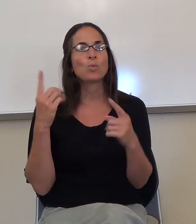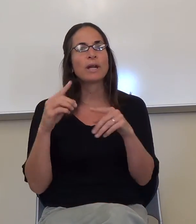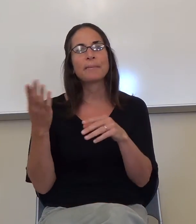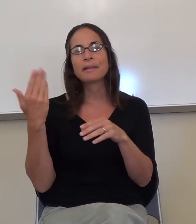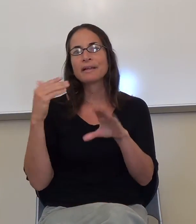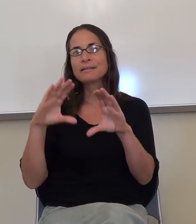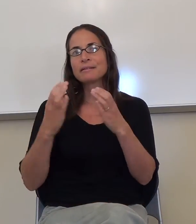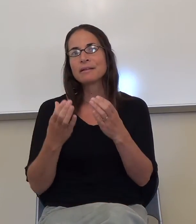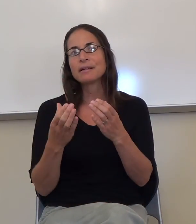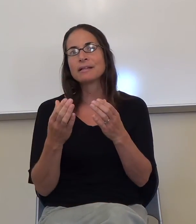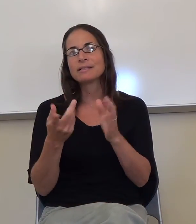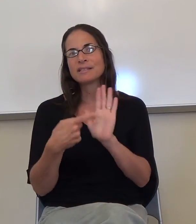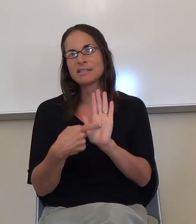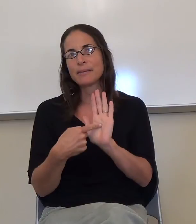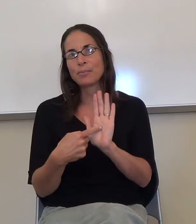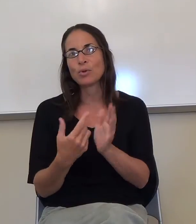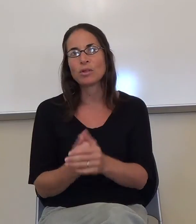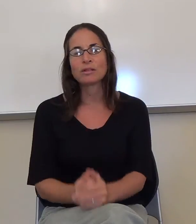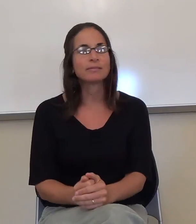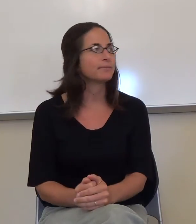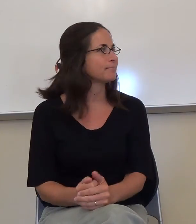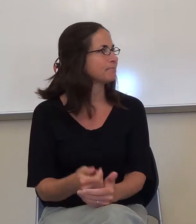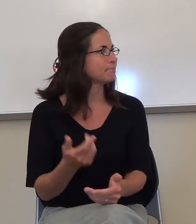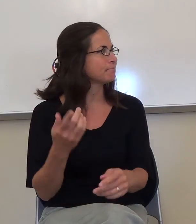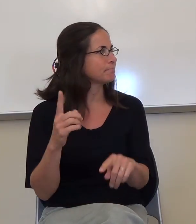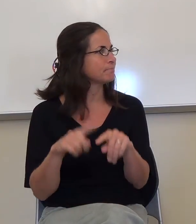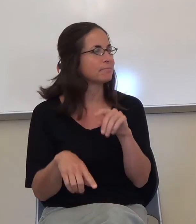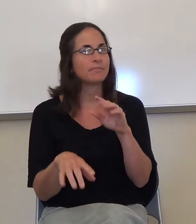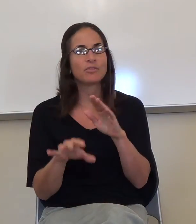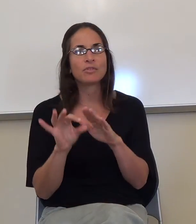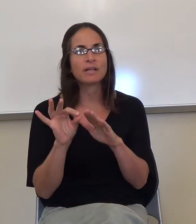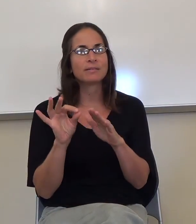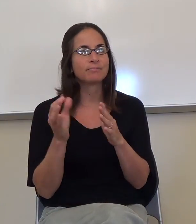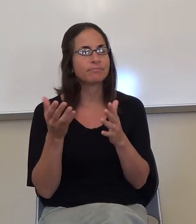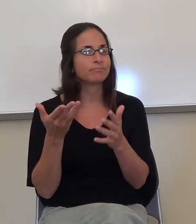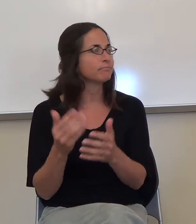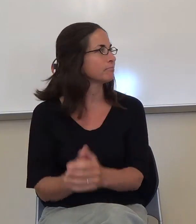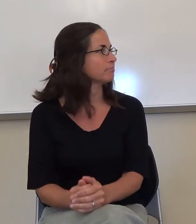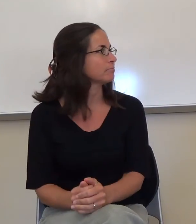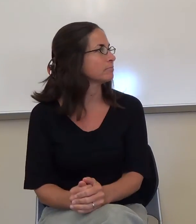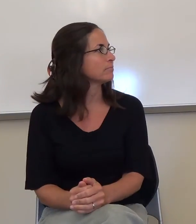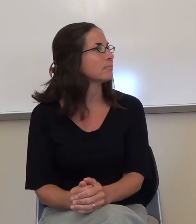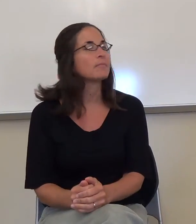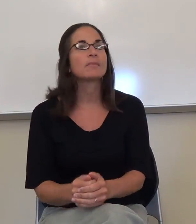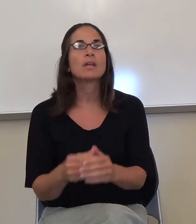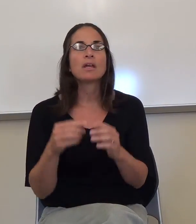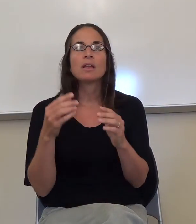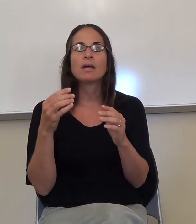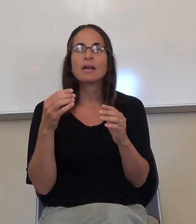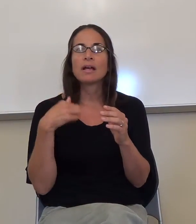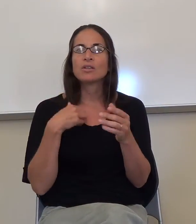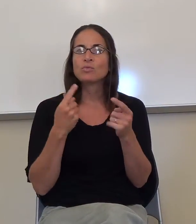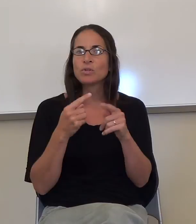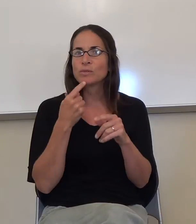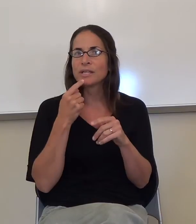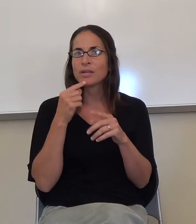that, where did that one go? I tried to say that the word tongue-tied was an idiom.